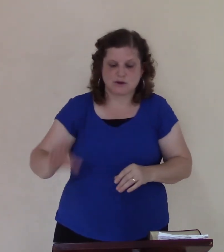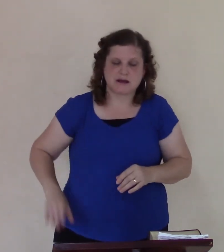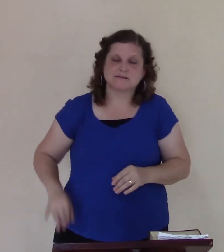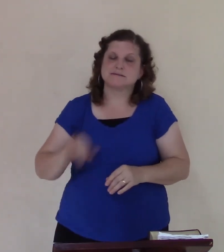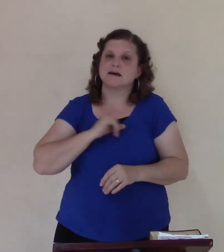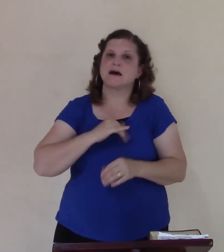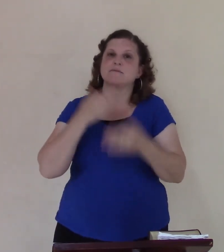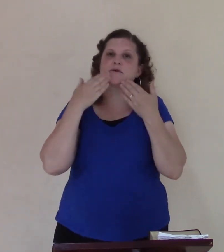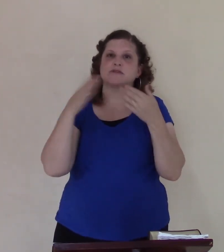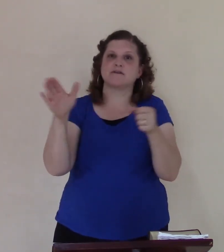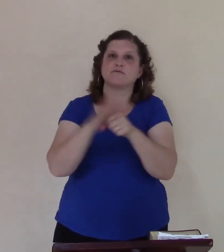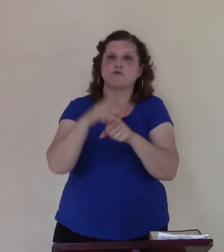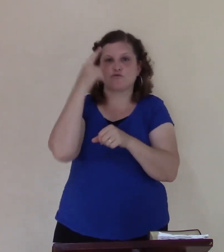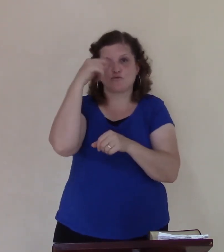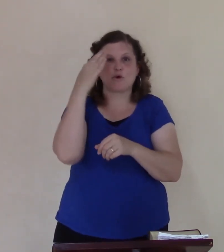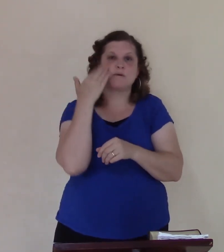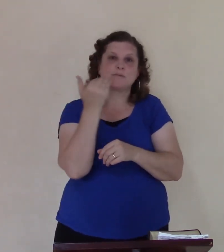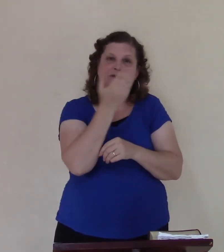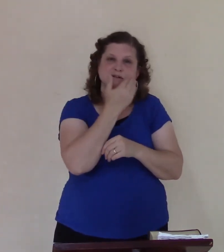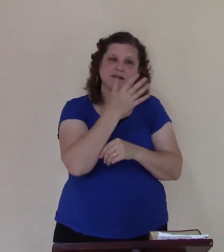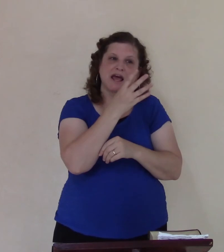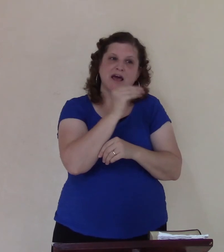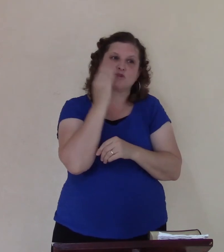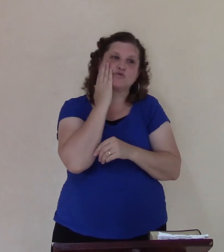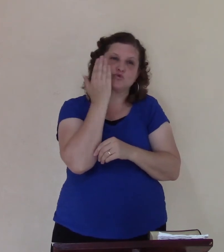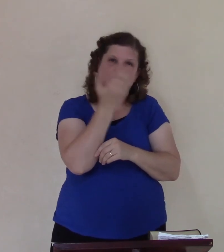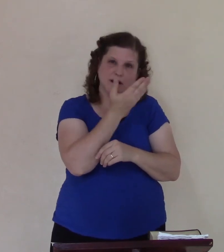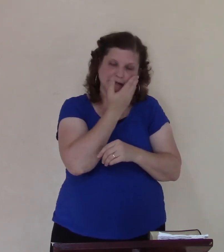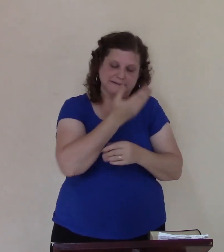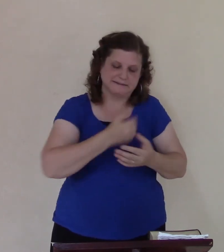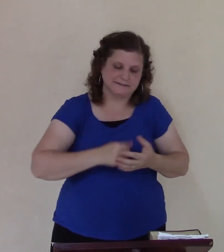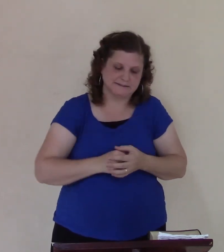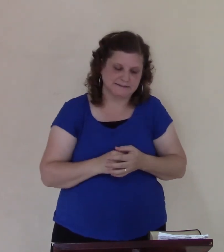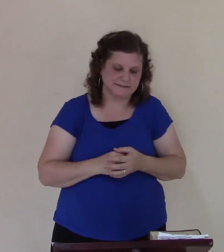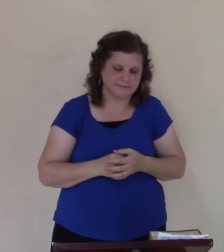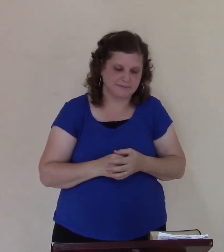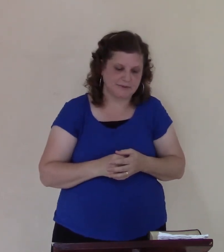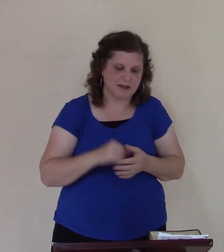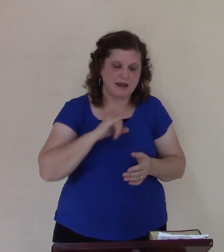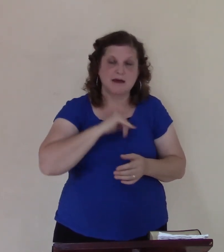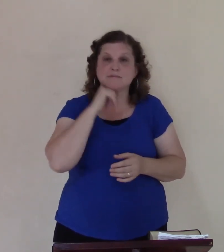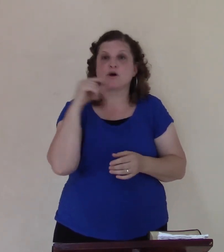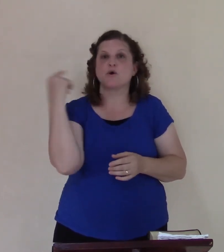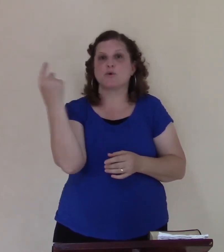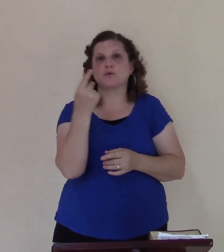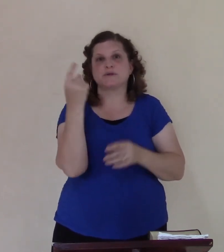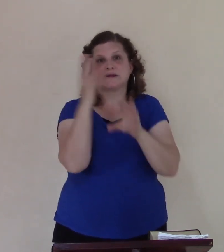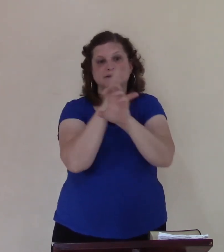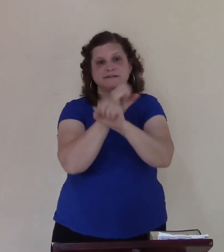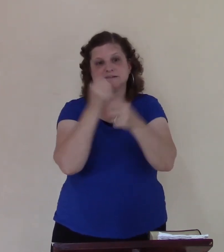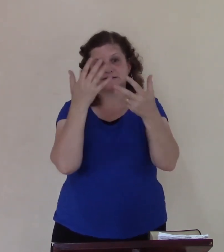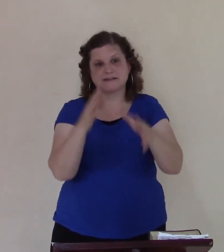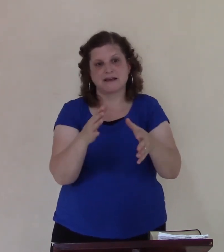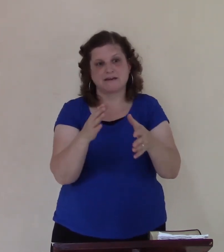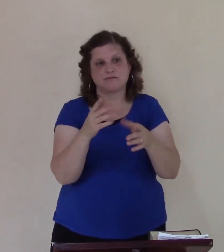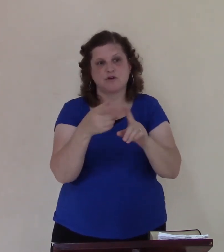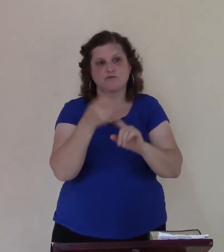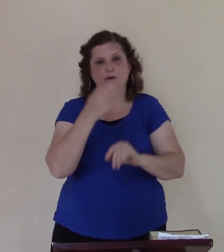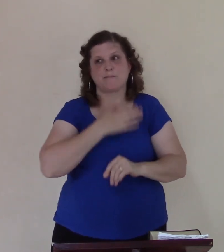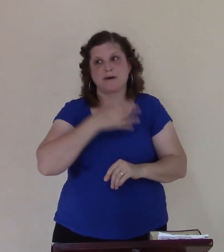day now now and I now will save my trespass and sin of penalty death and hell but now I have a home of